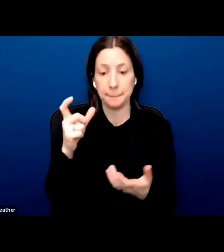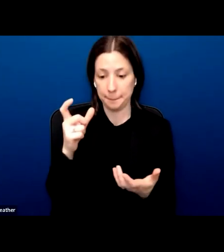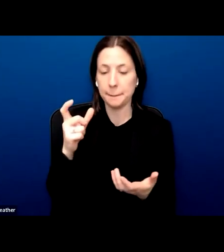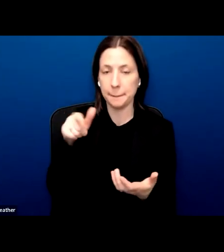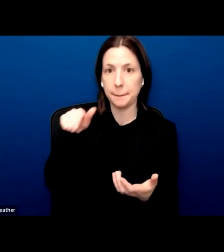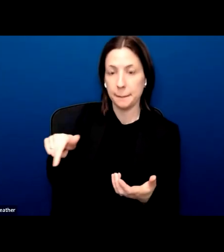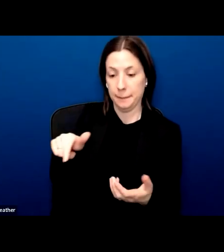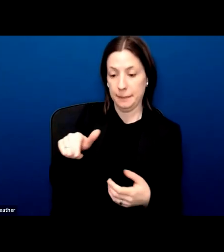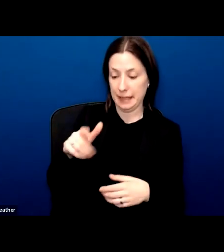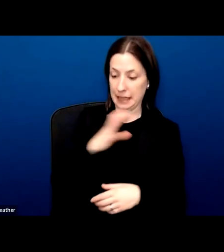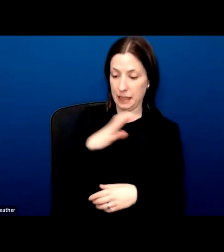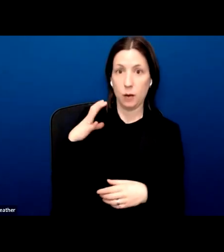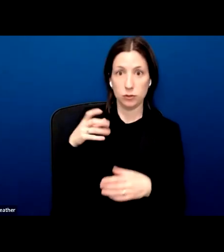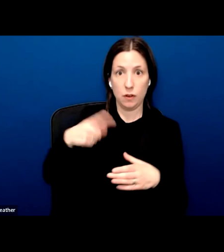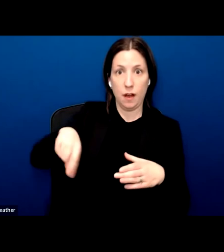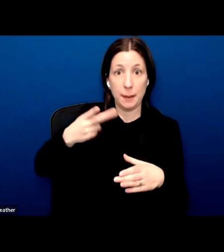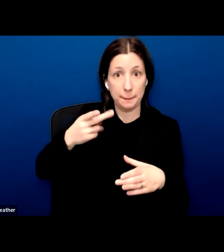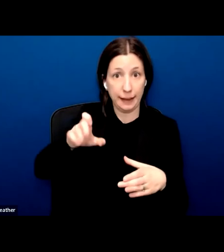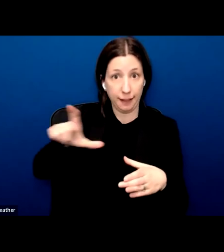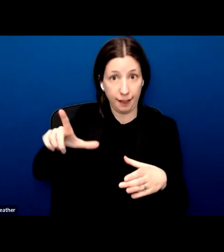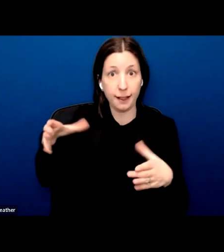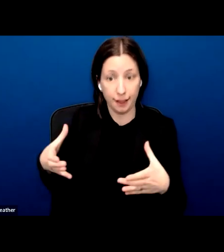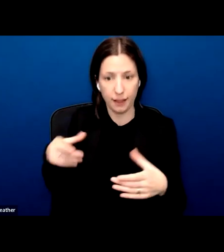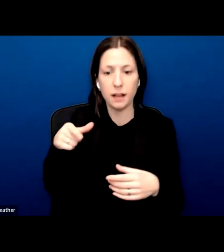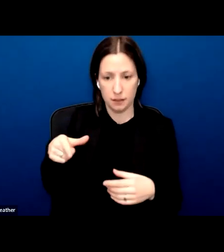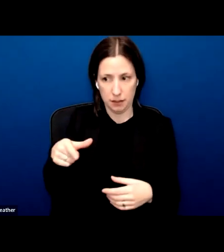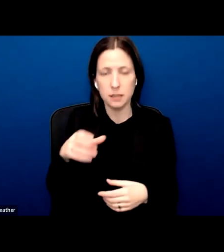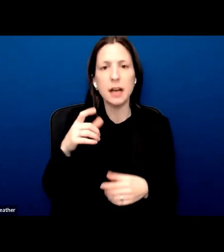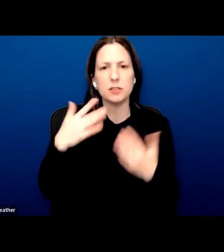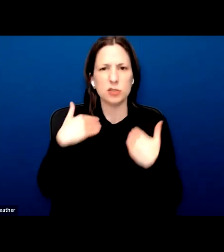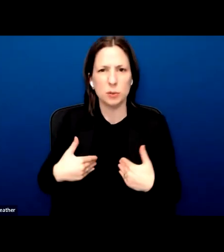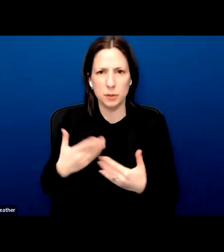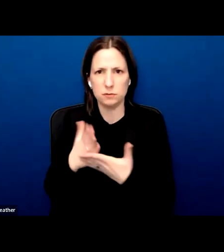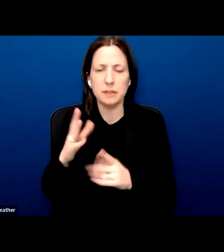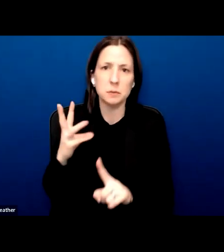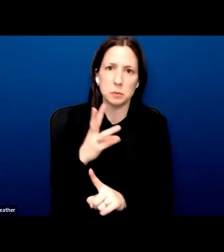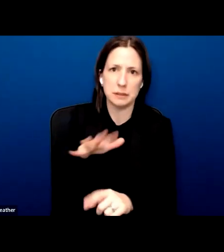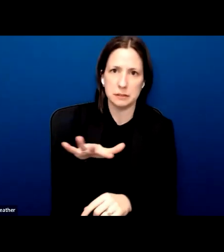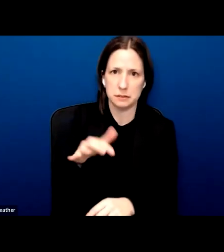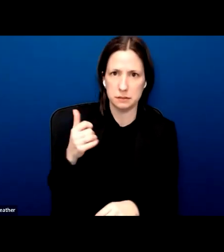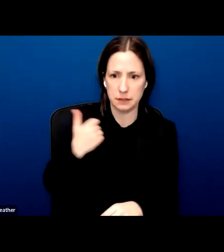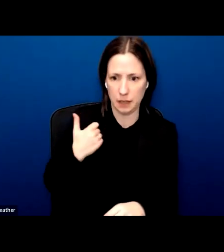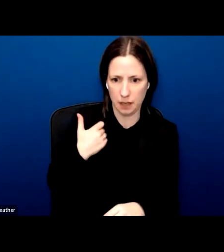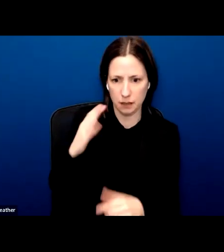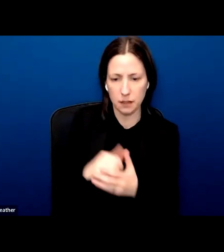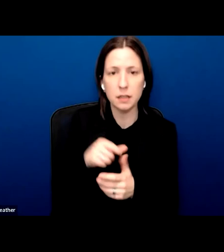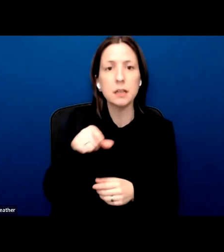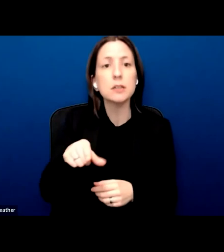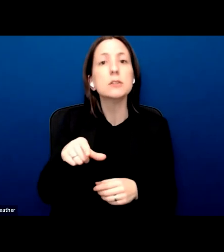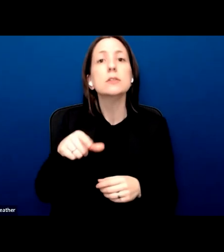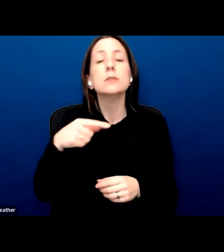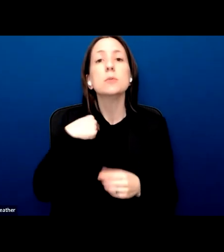Board, and Human Rights Watch Canada. I hope to share some perspective that comes from my experiences of advocating